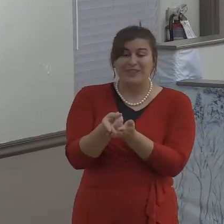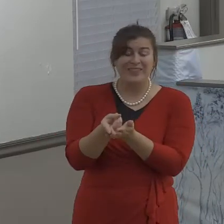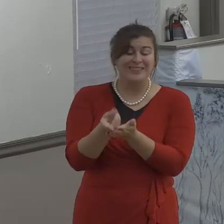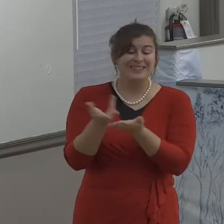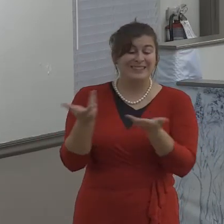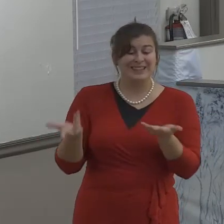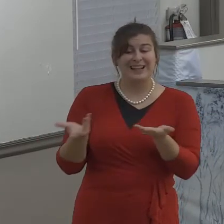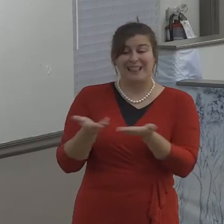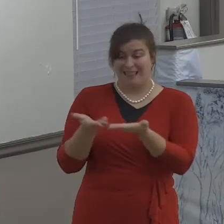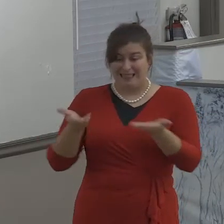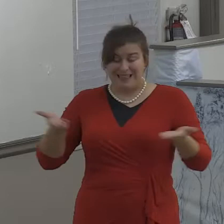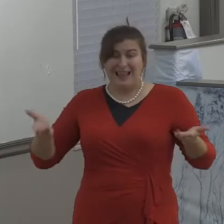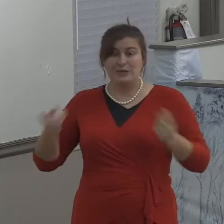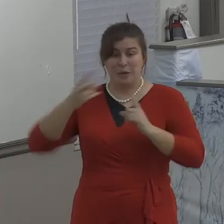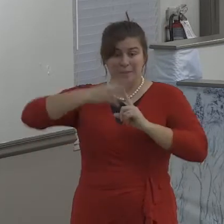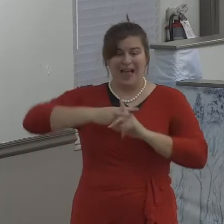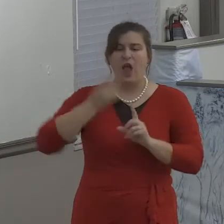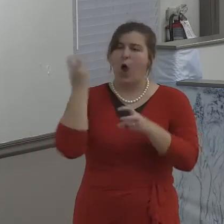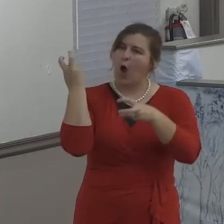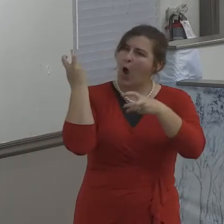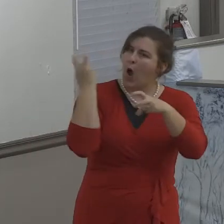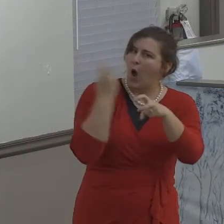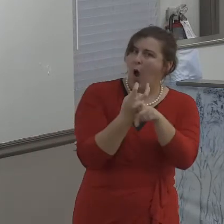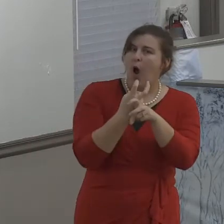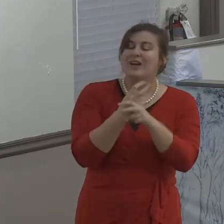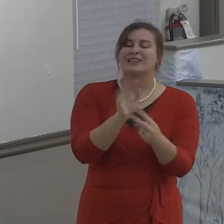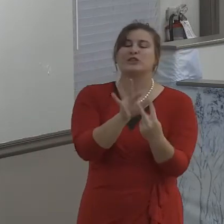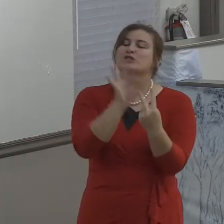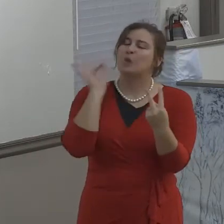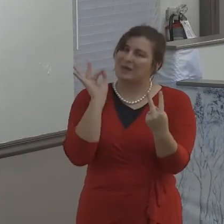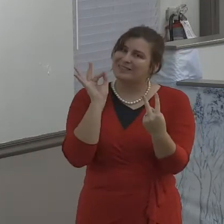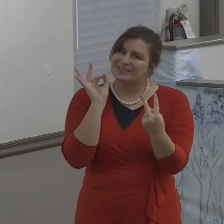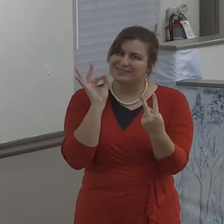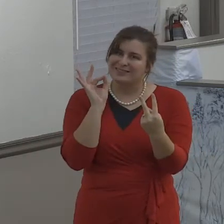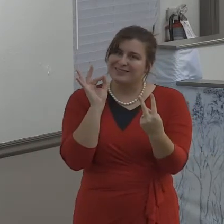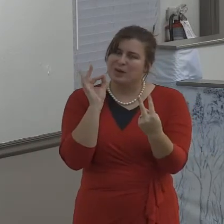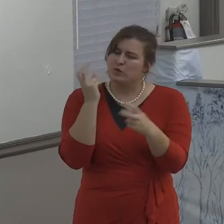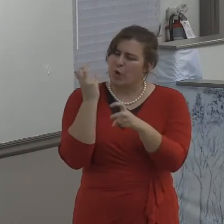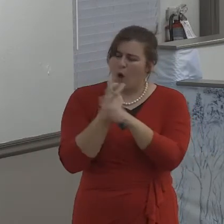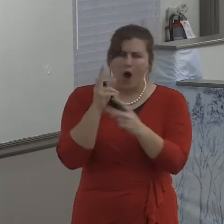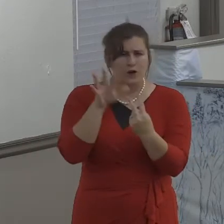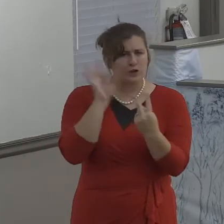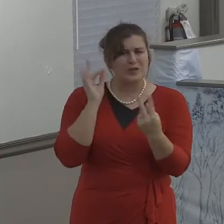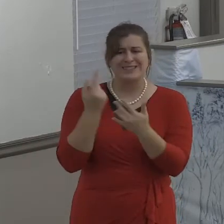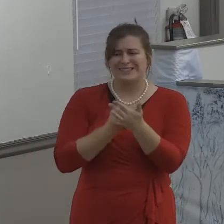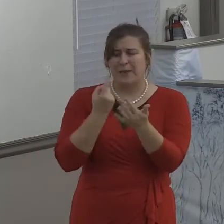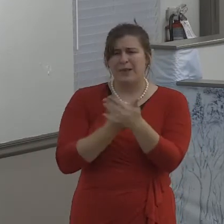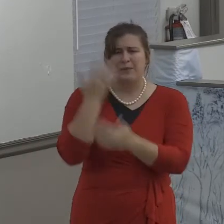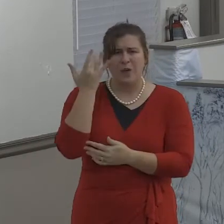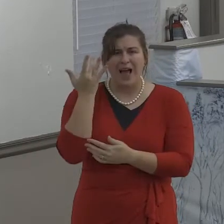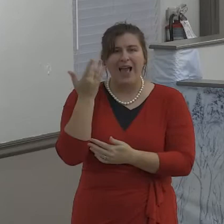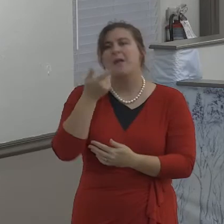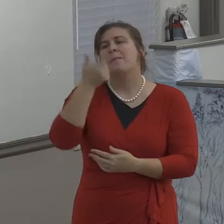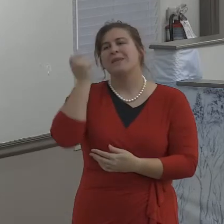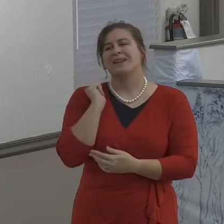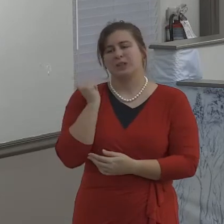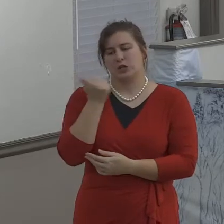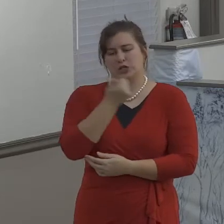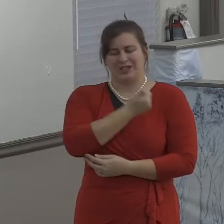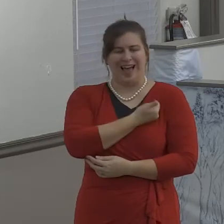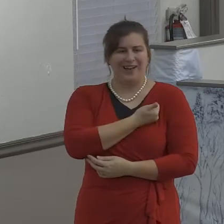of every single day. And, and so, we're fighting the world, the flesh, the devil,